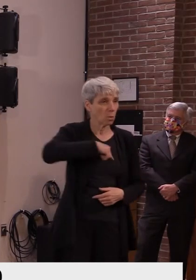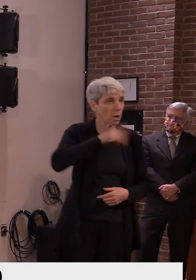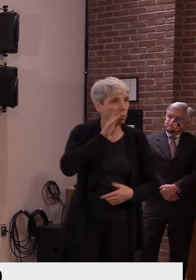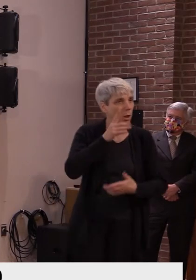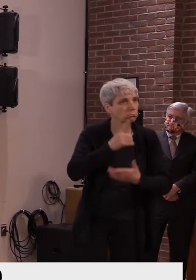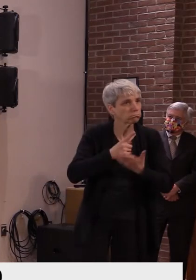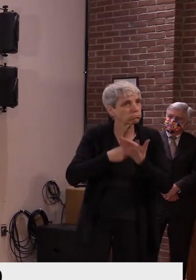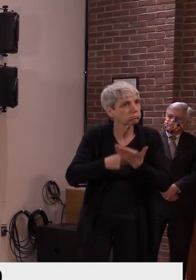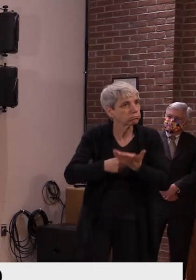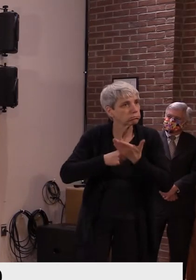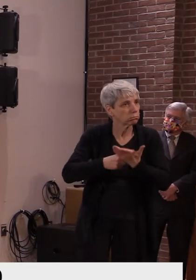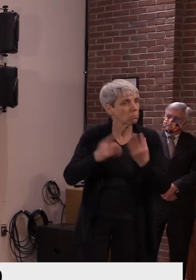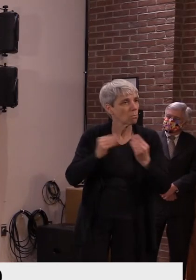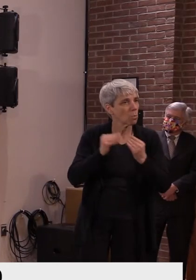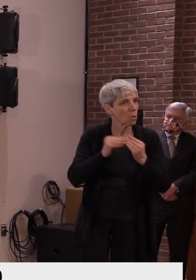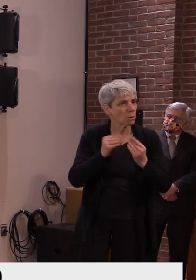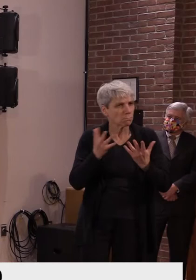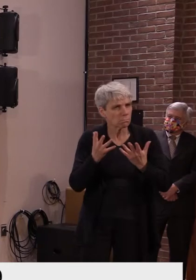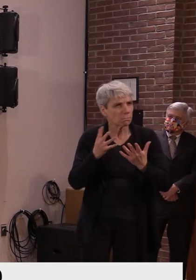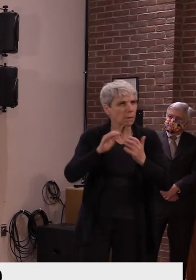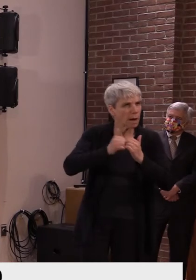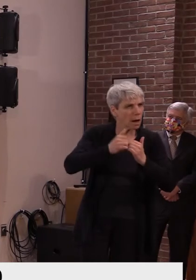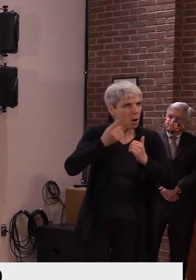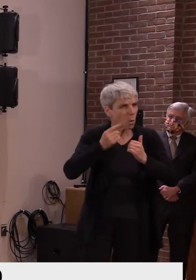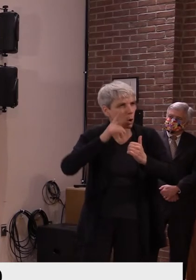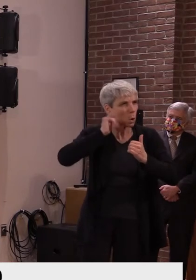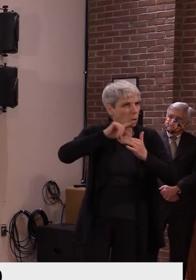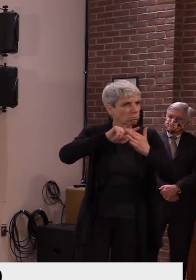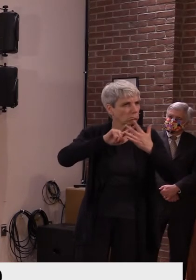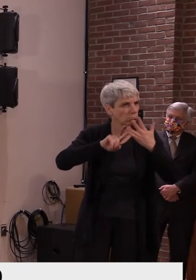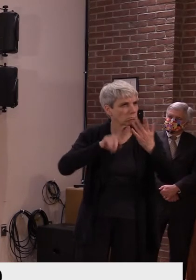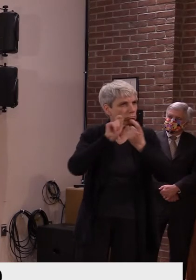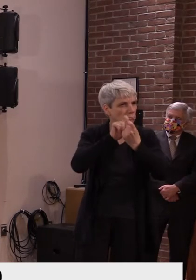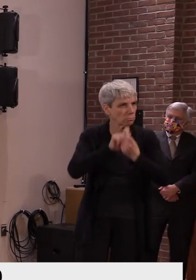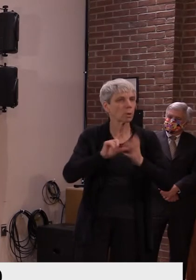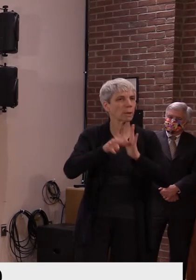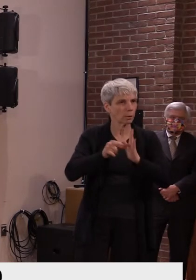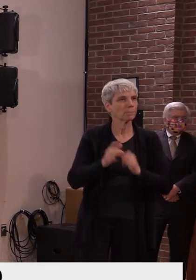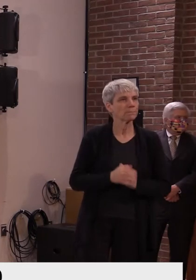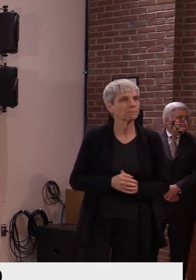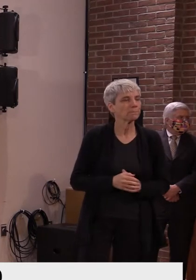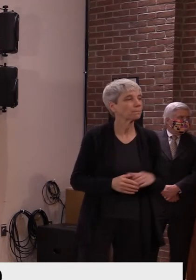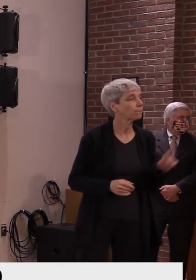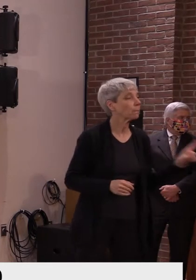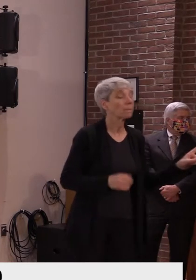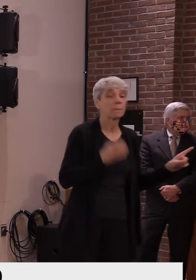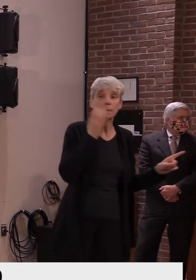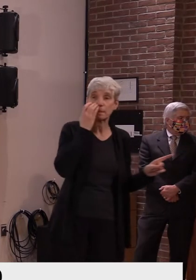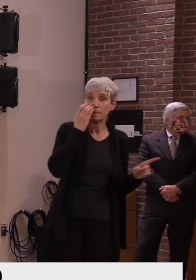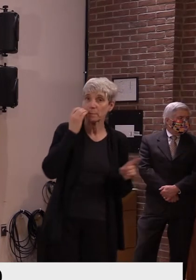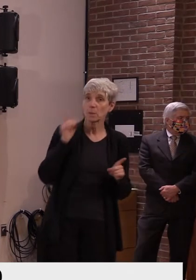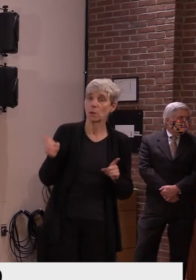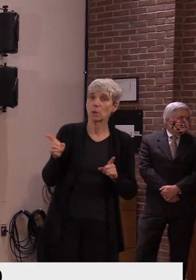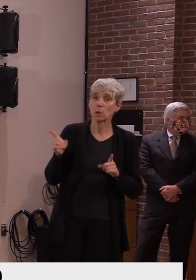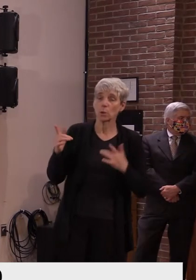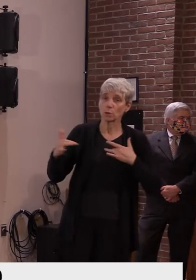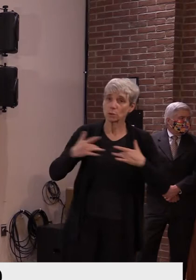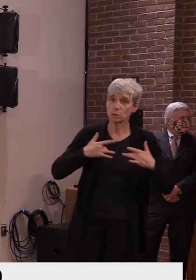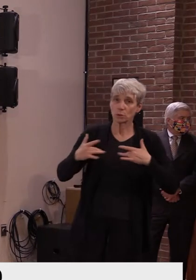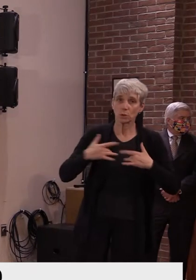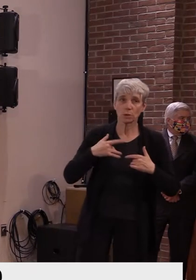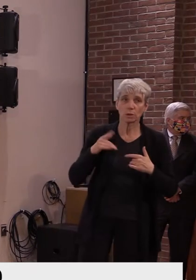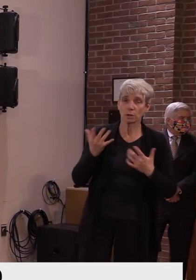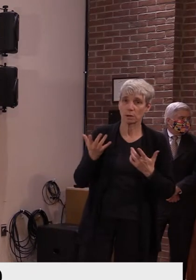some good discussions about, about how, uh, effective it'll be. I guess just a quick follow up. Are you concerned about the potential it's